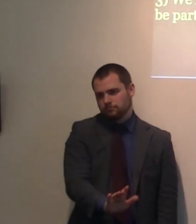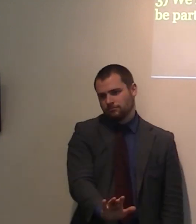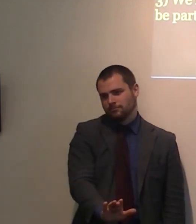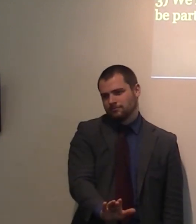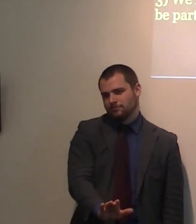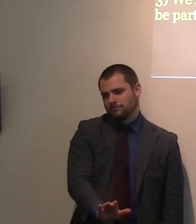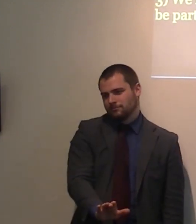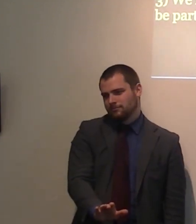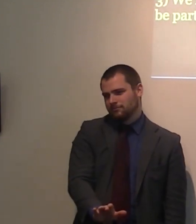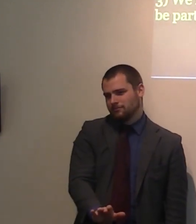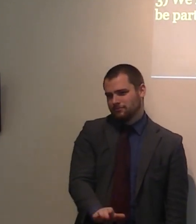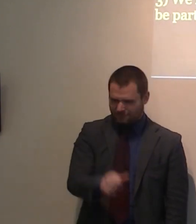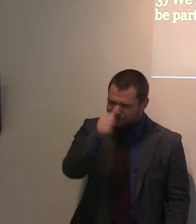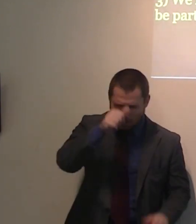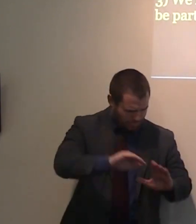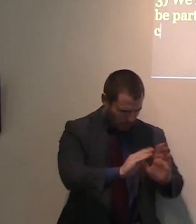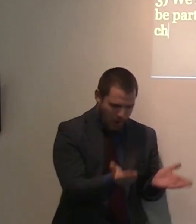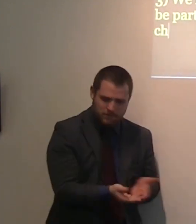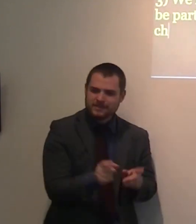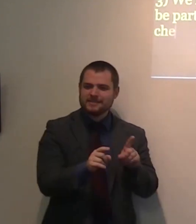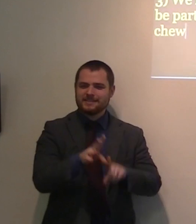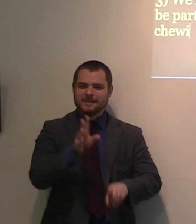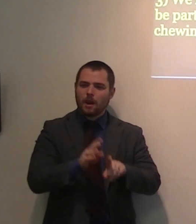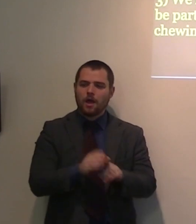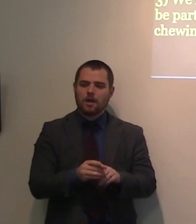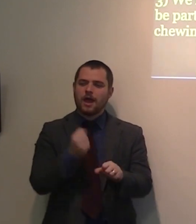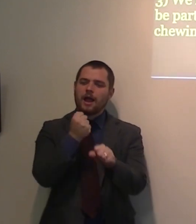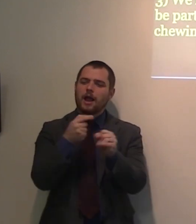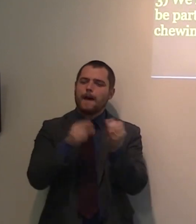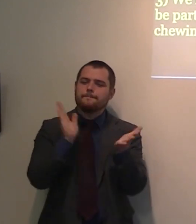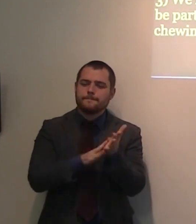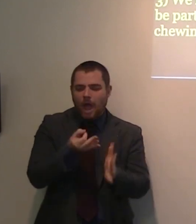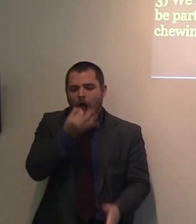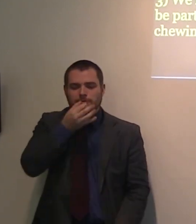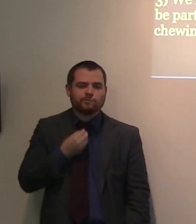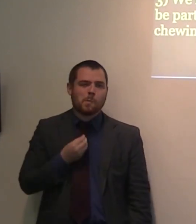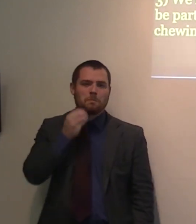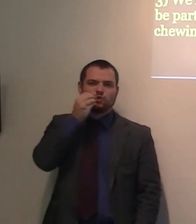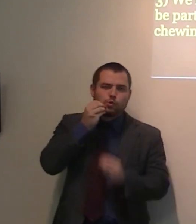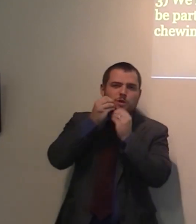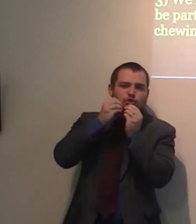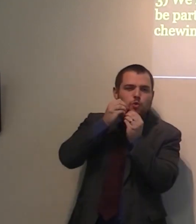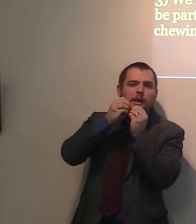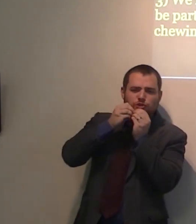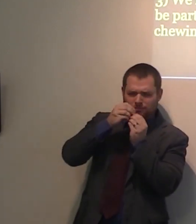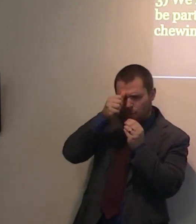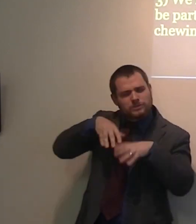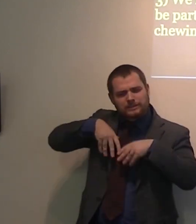beginning it tastes nice, but later it's bitter. And this is how the world attracts so many people. It